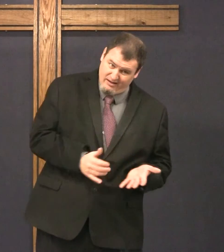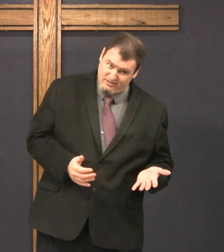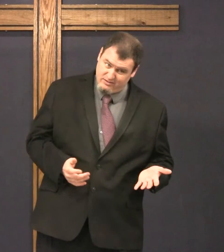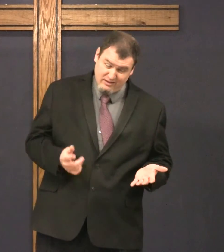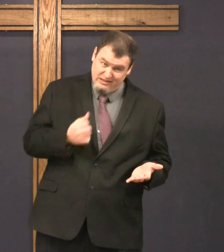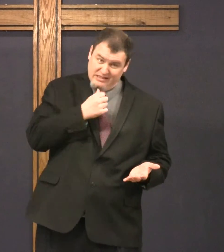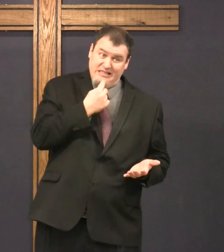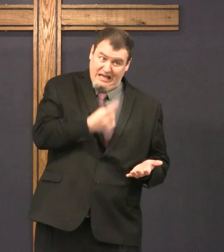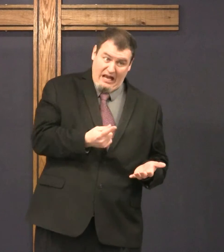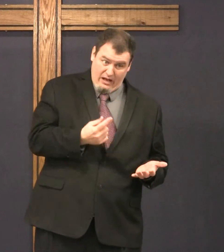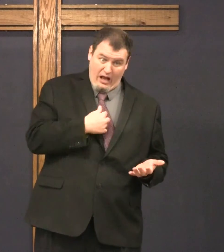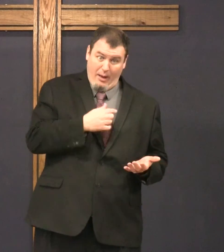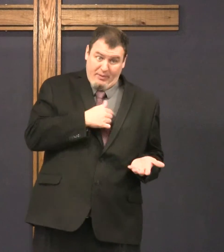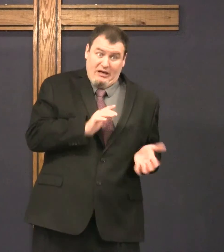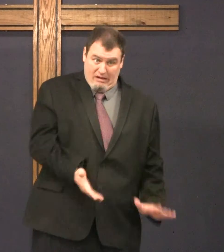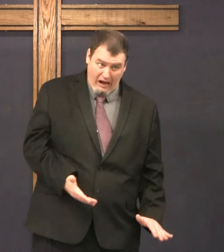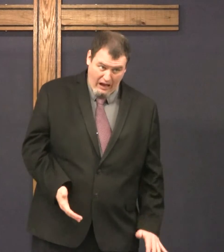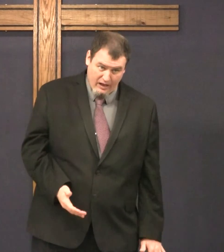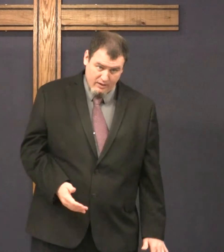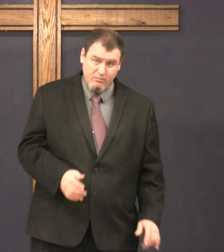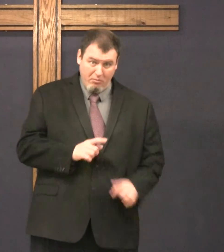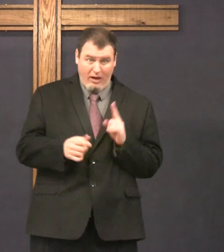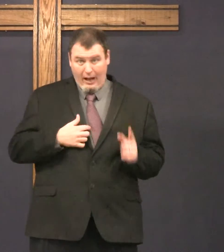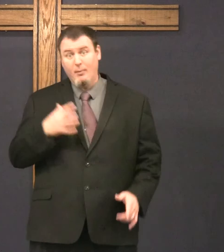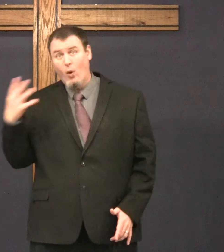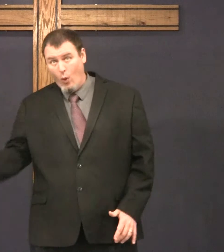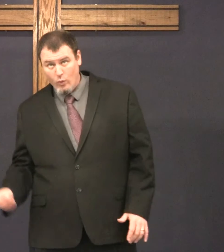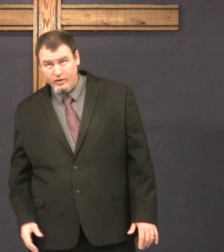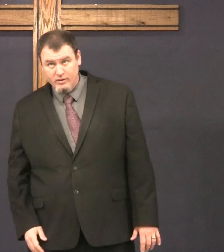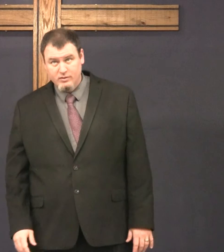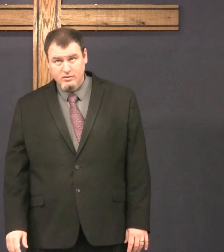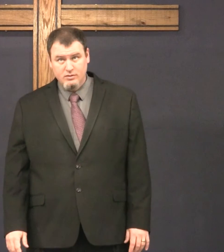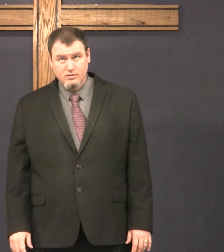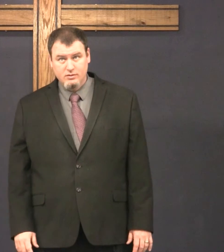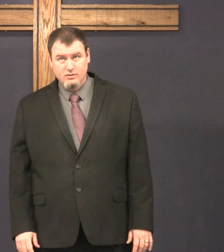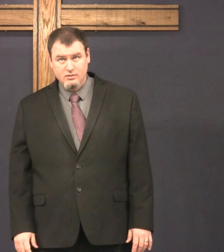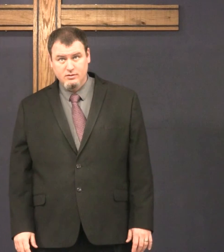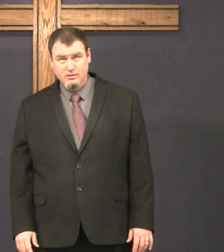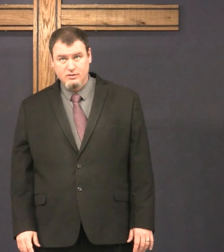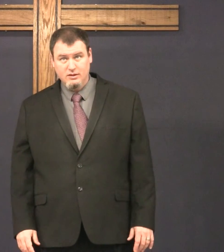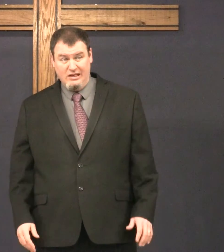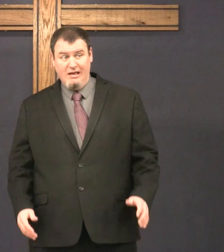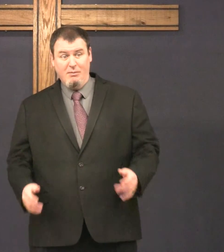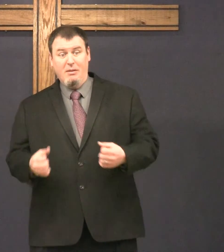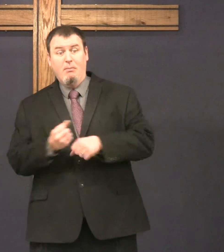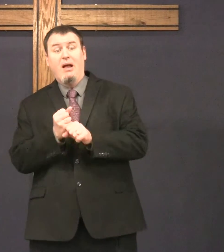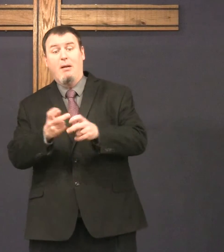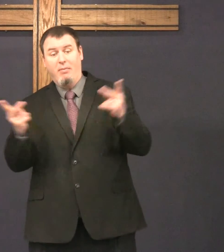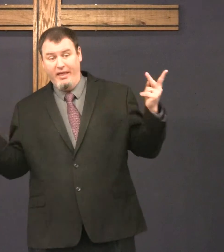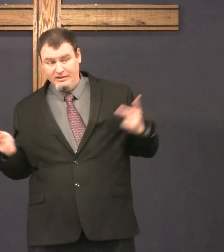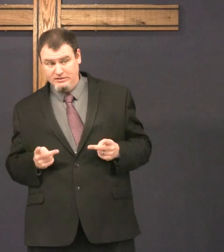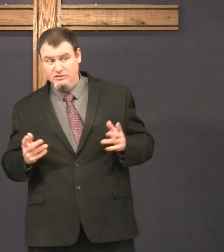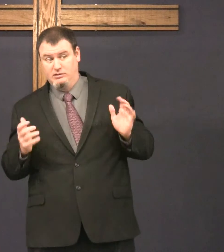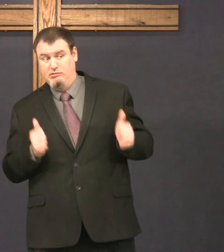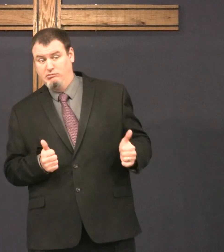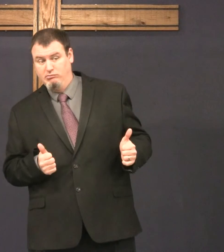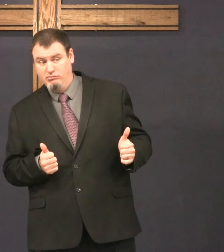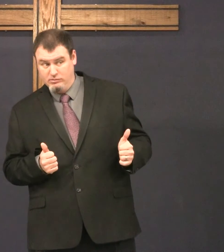He didn't say that. He didn't tell them, I'm going to die. He said, I'm going to make a